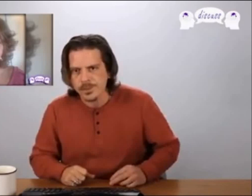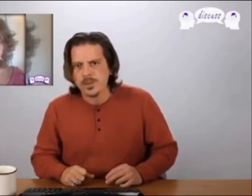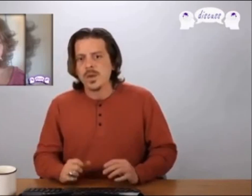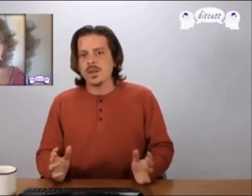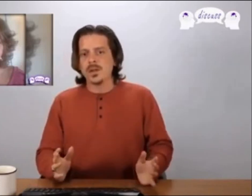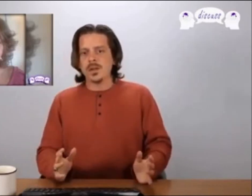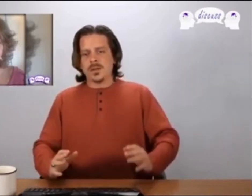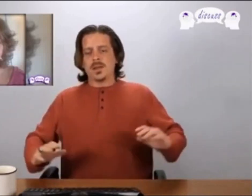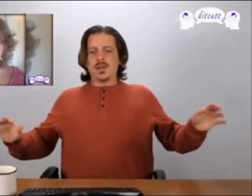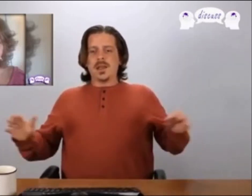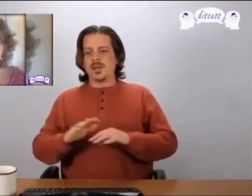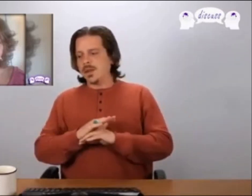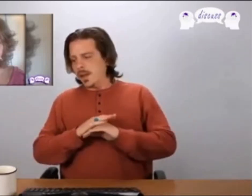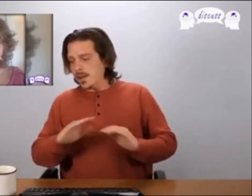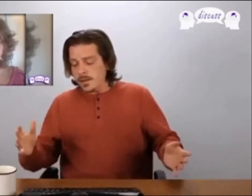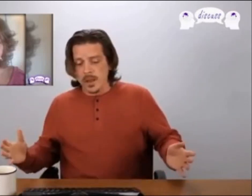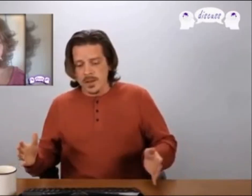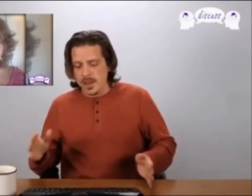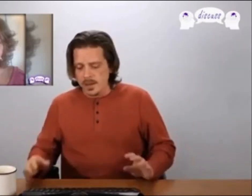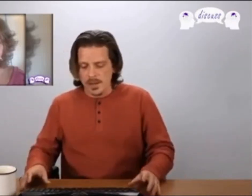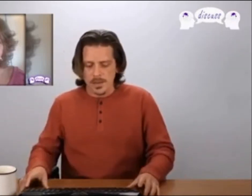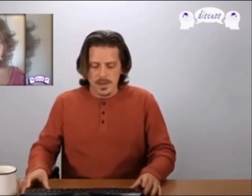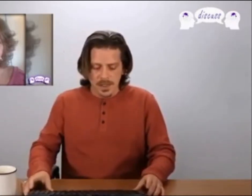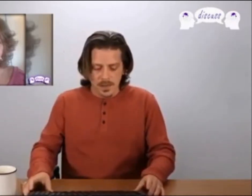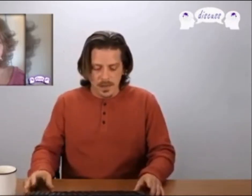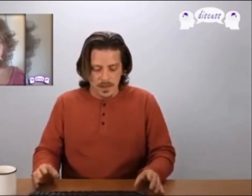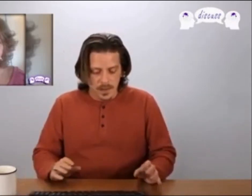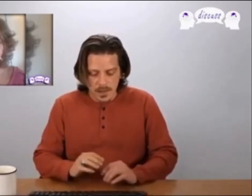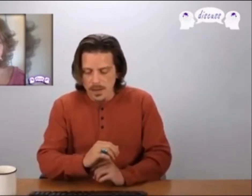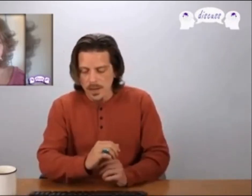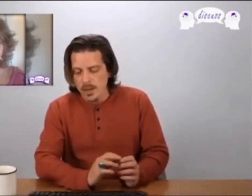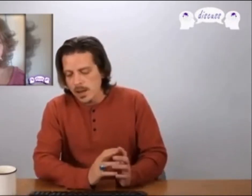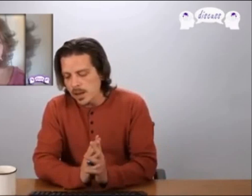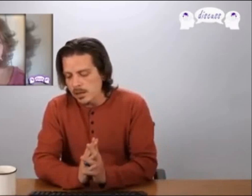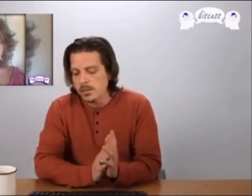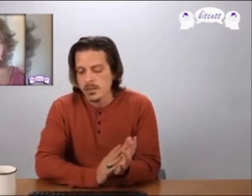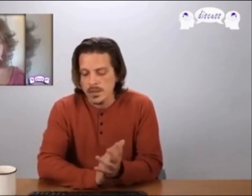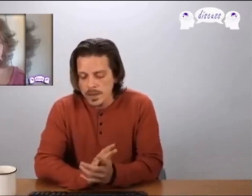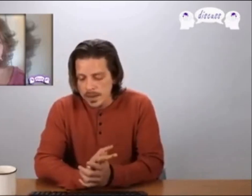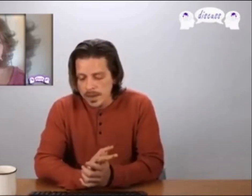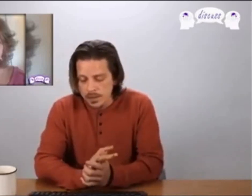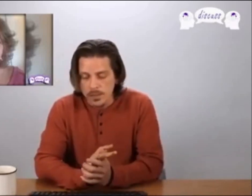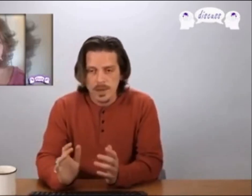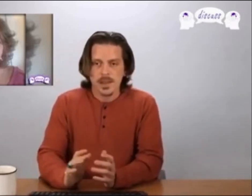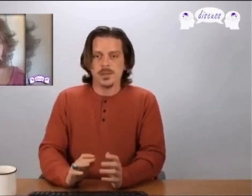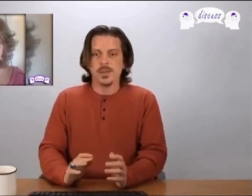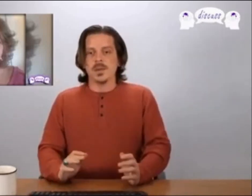so this is actually and this is why I'm staying on top this Cynthia thing this case really is important